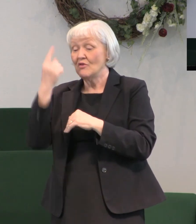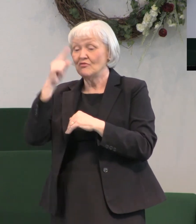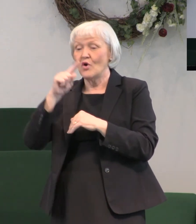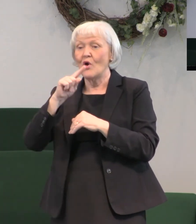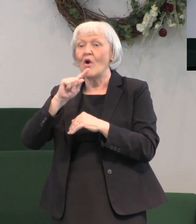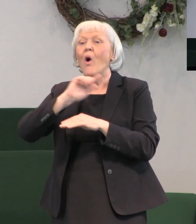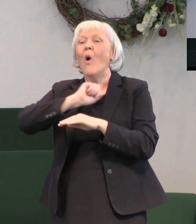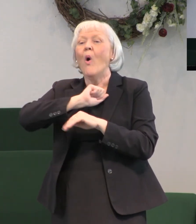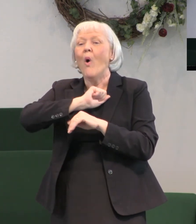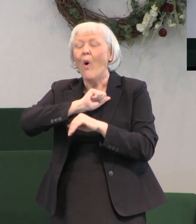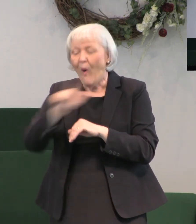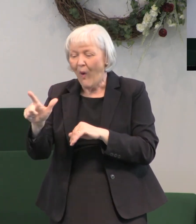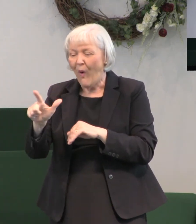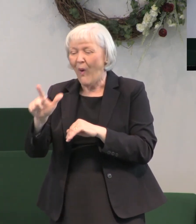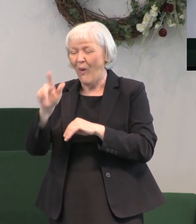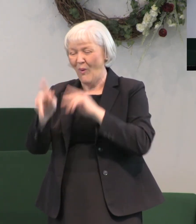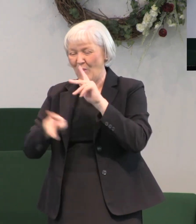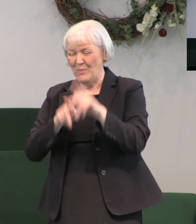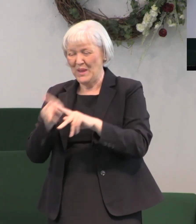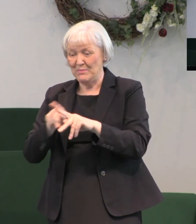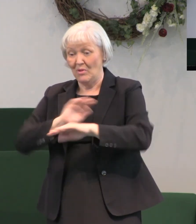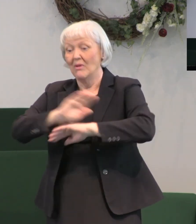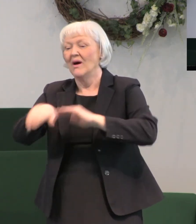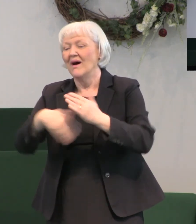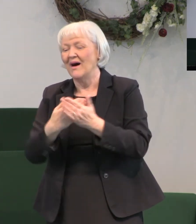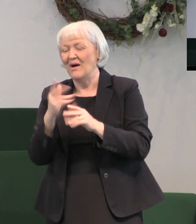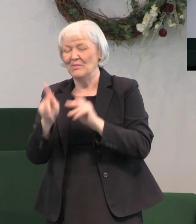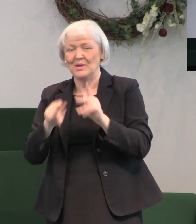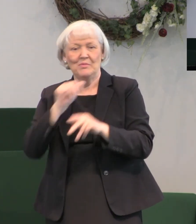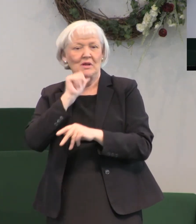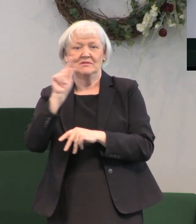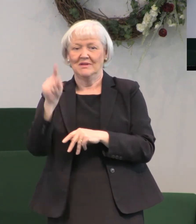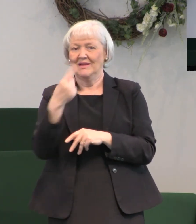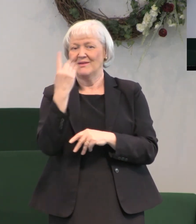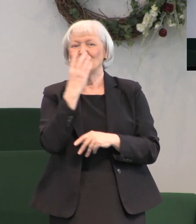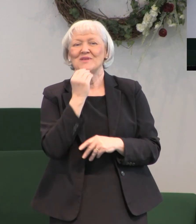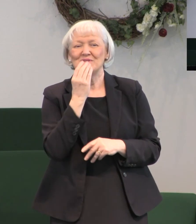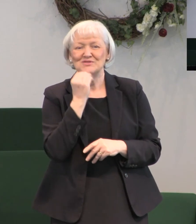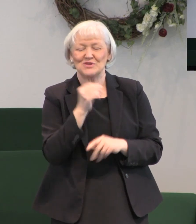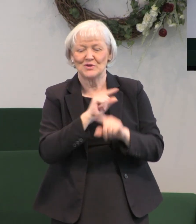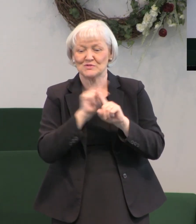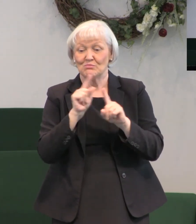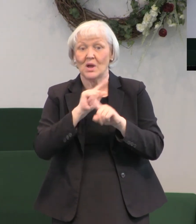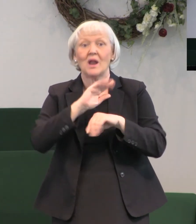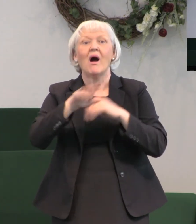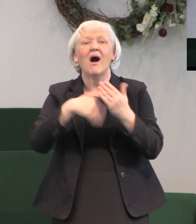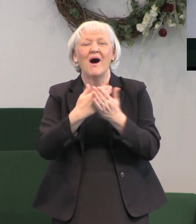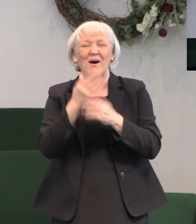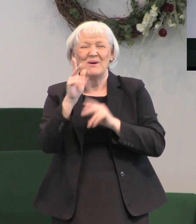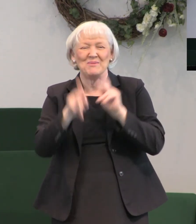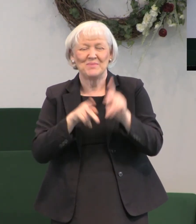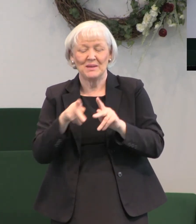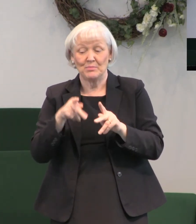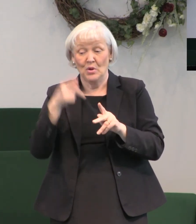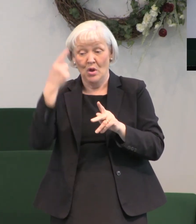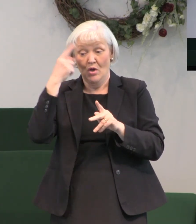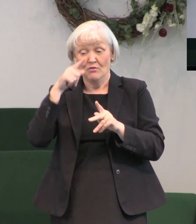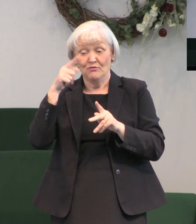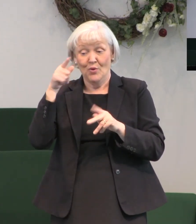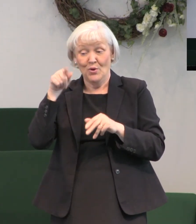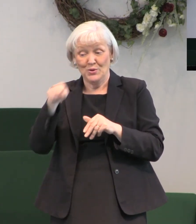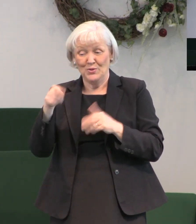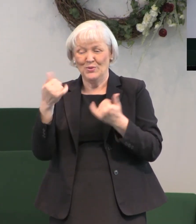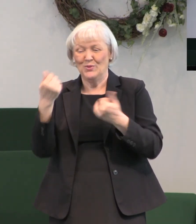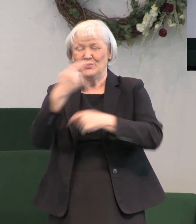all people to all people not just to the Jews but to all people for unto you is born